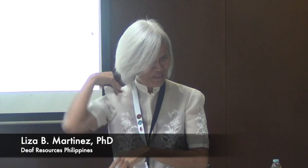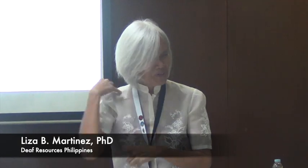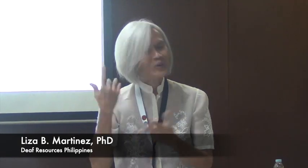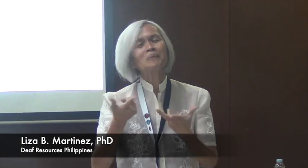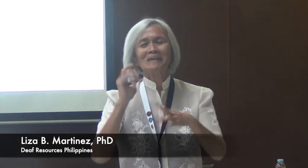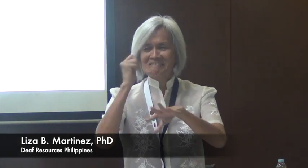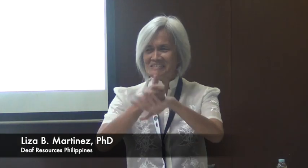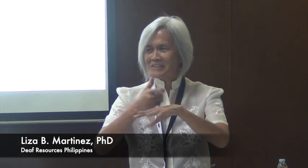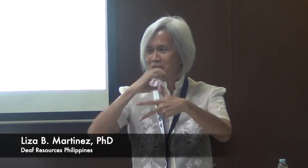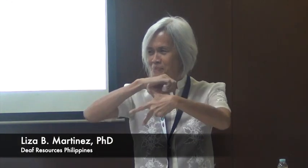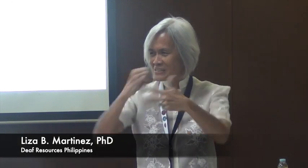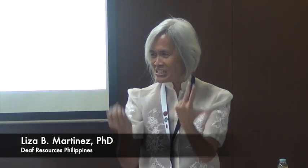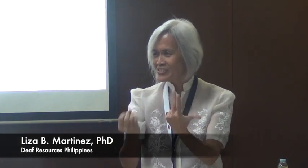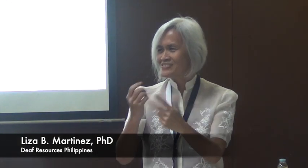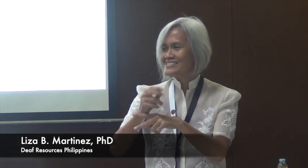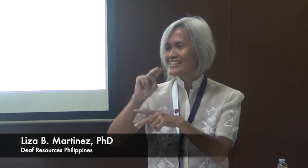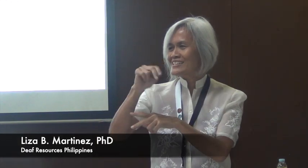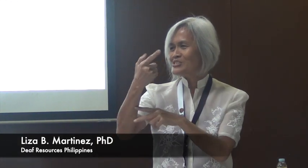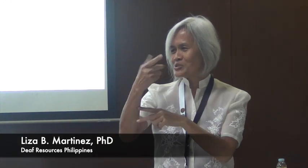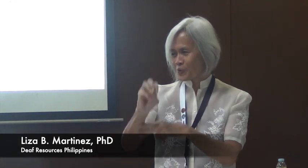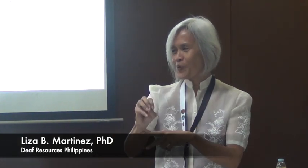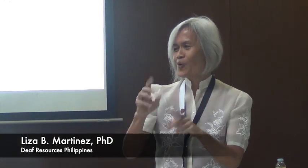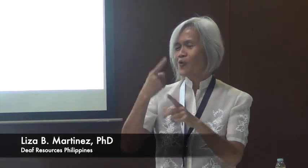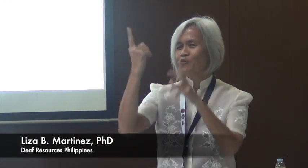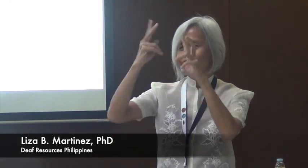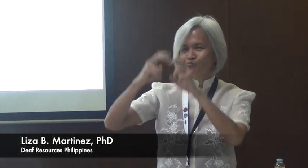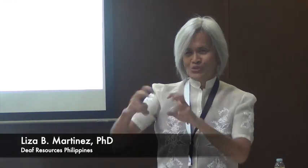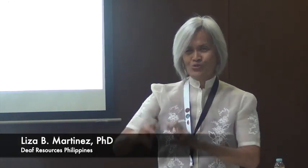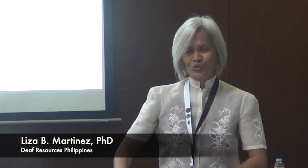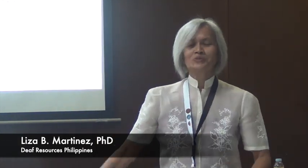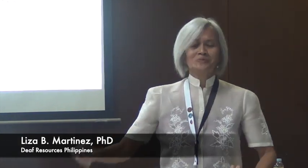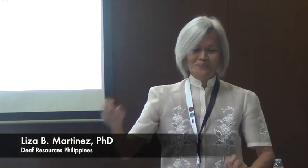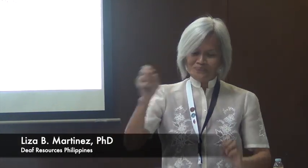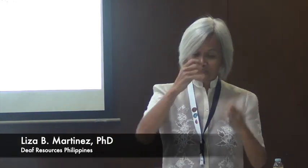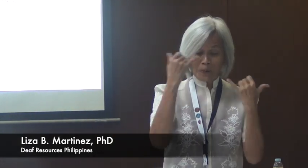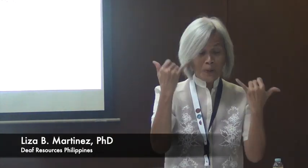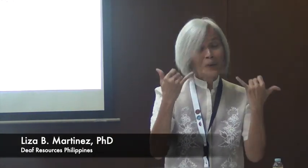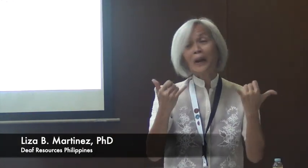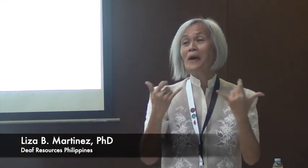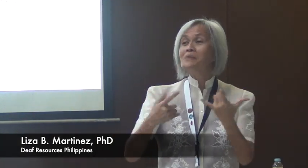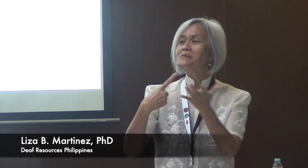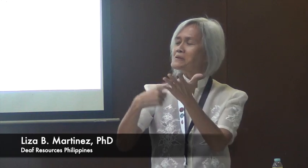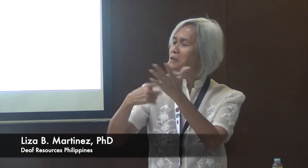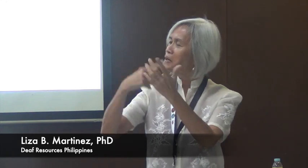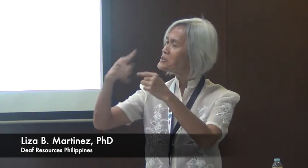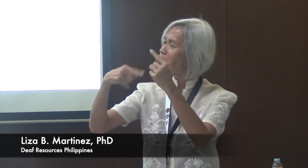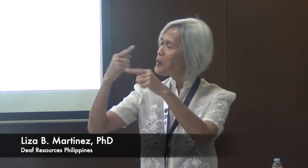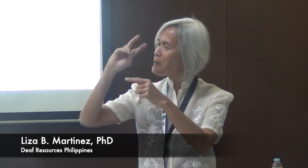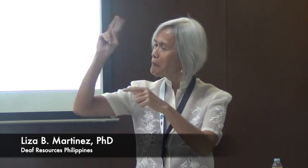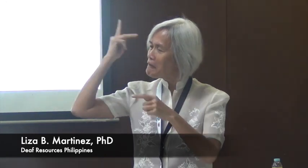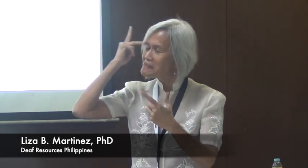student. I grew up here in Ukraine, established an NGO called the Philippine Deaf Resource Center.